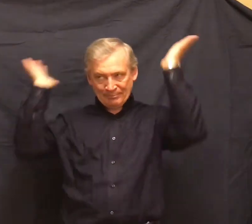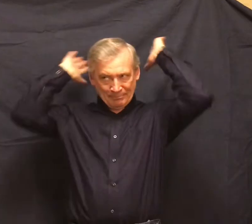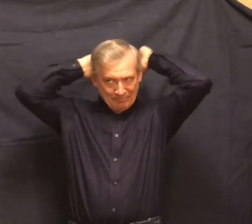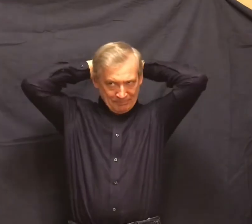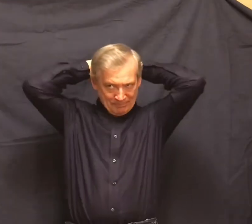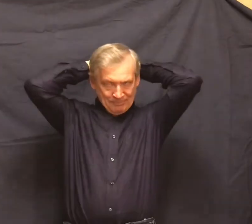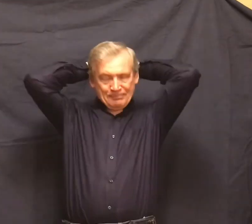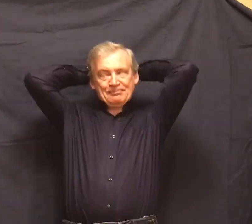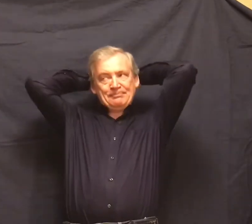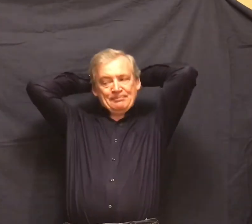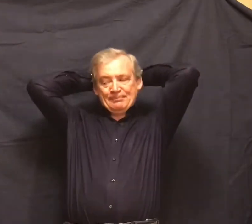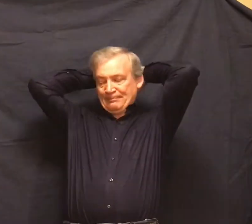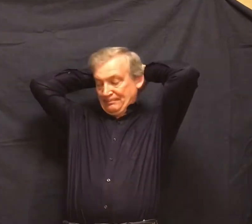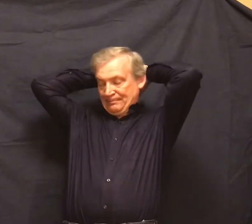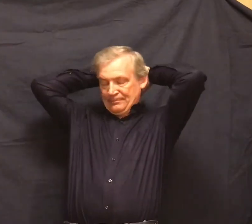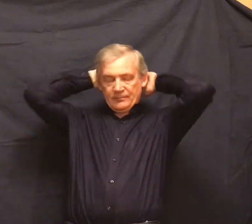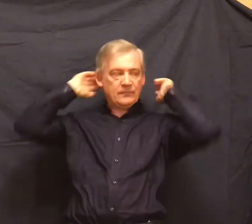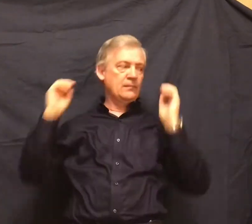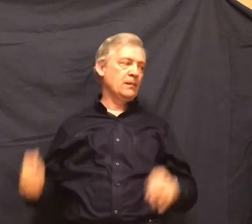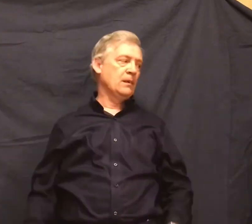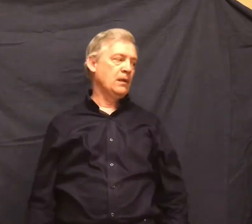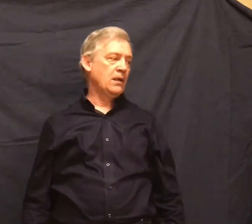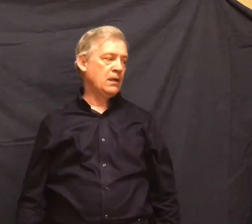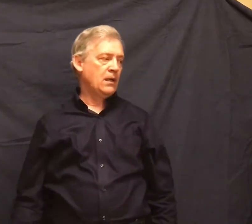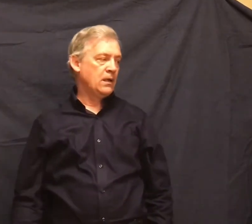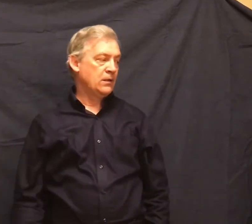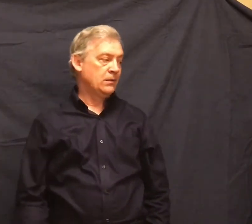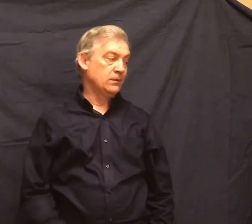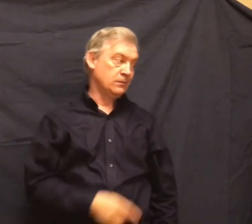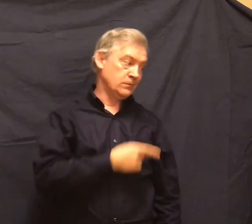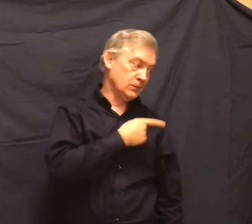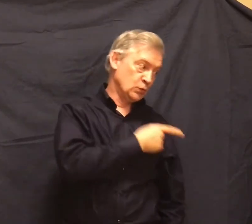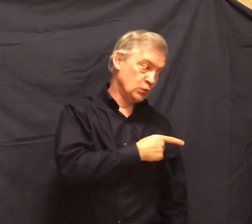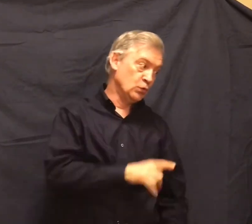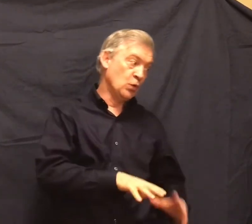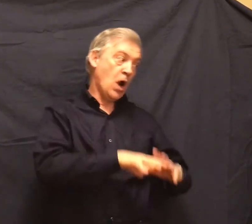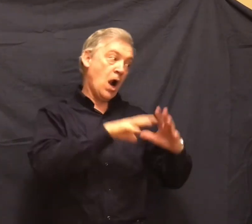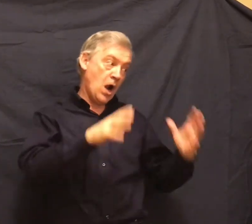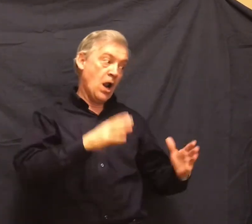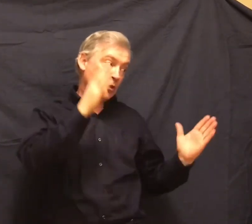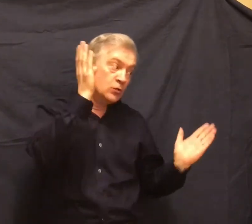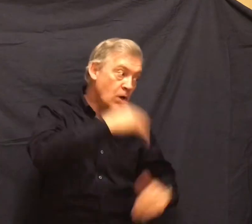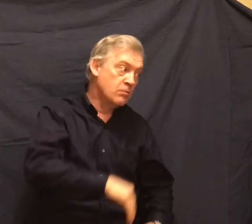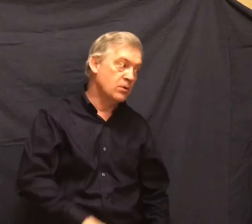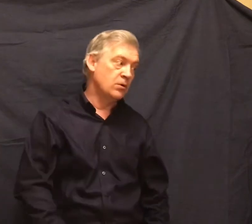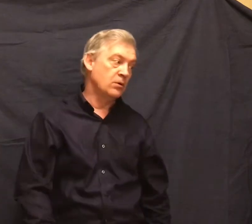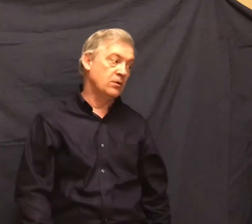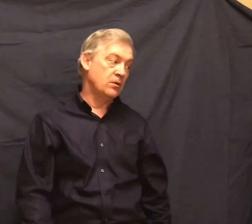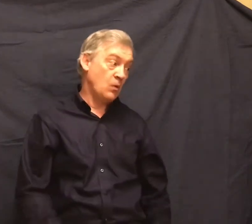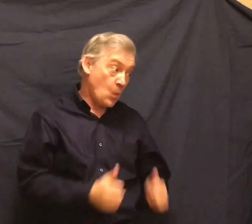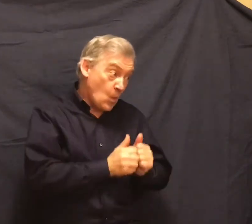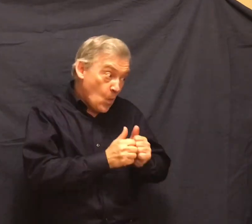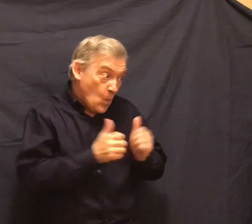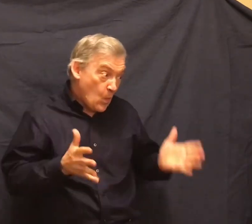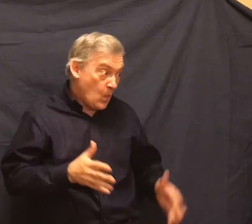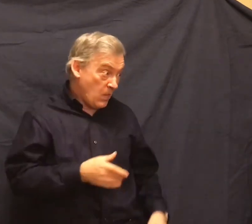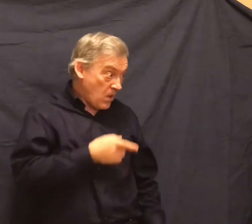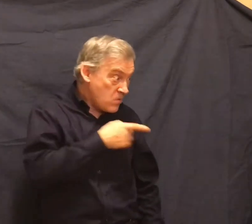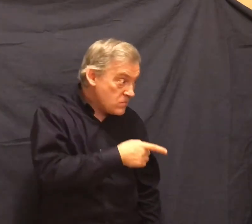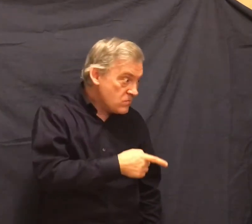Goodness, you're a lot of trouble, George, said George. I could get along so easy and so nice if I didn't have you on my tail.